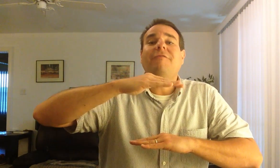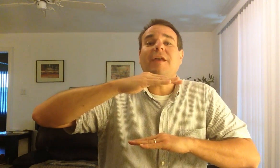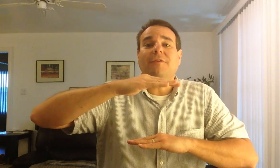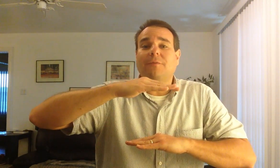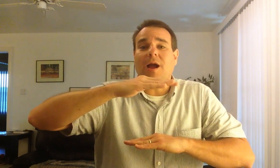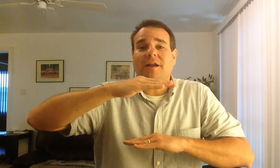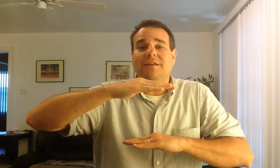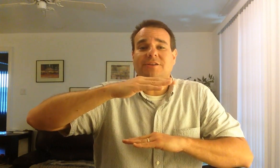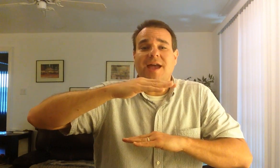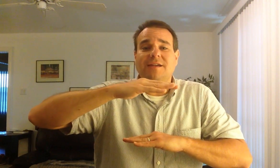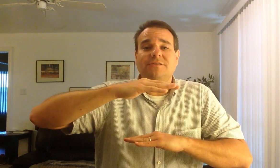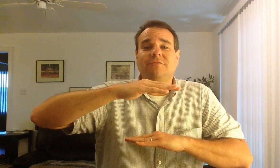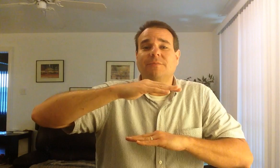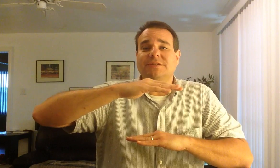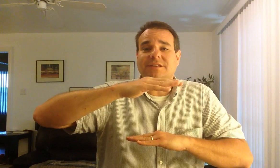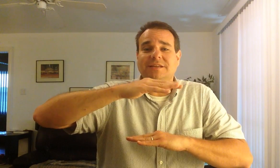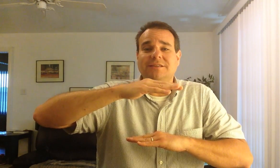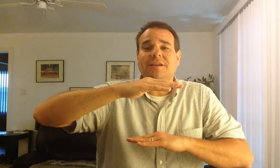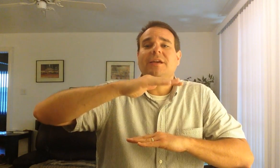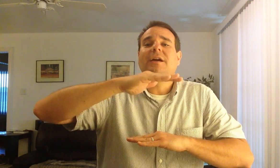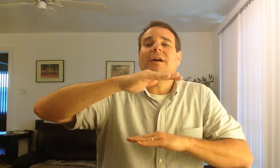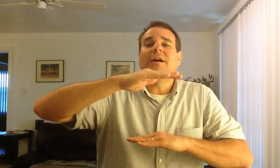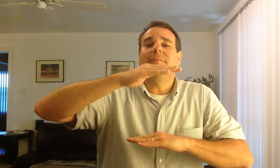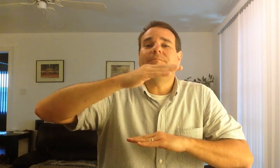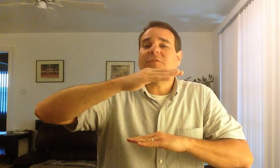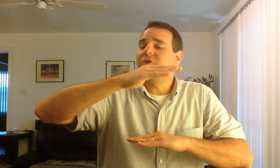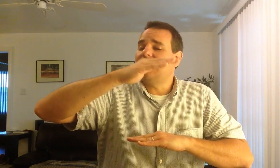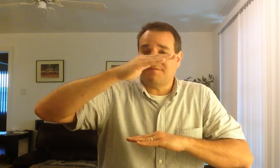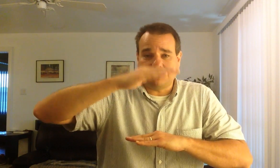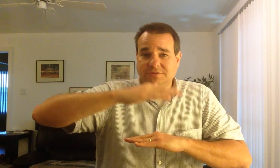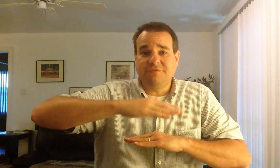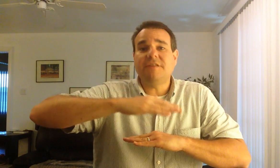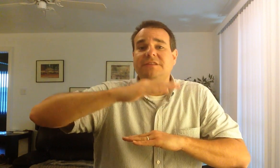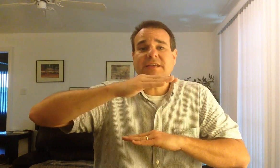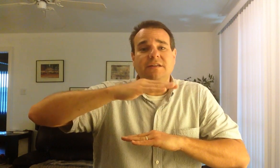favorite rock and jazz from the 60s could have up to 15.